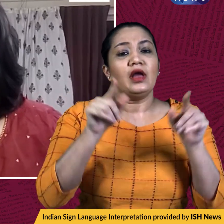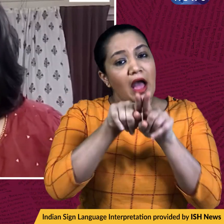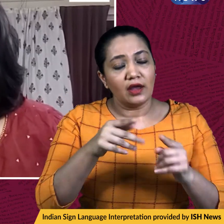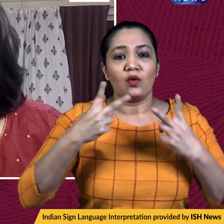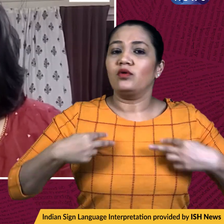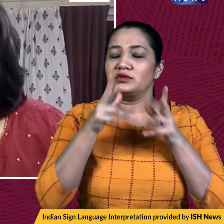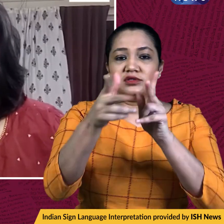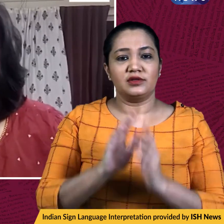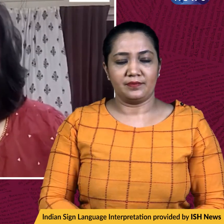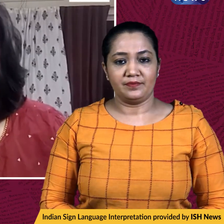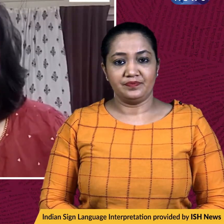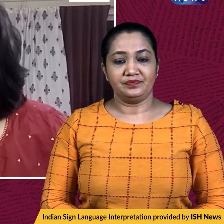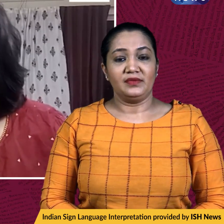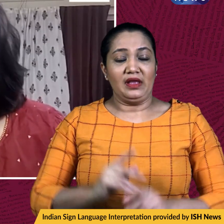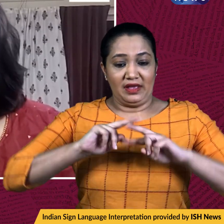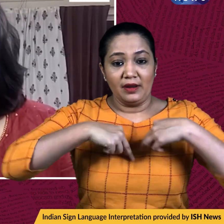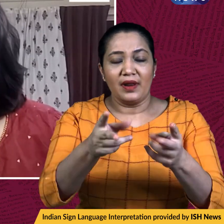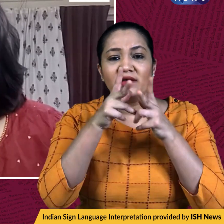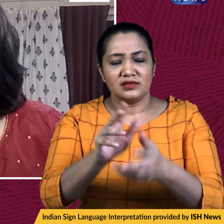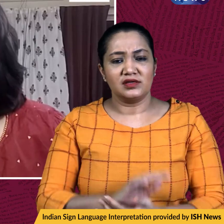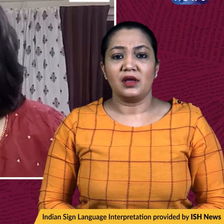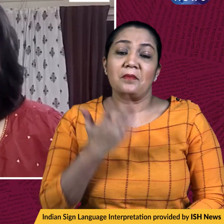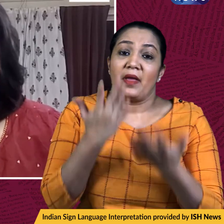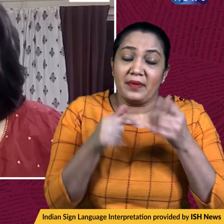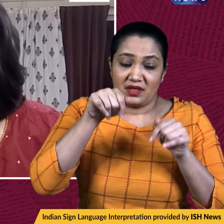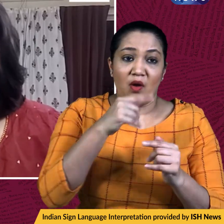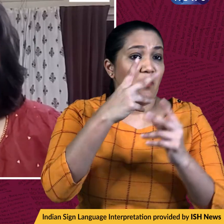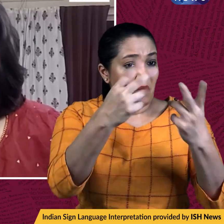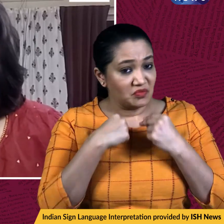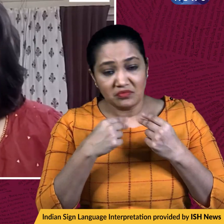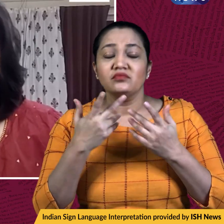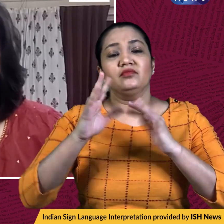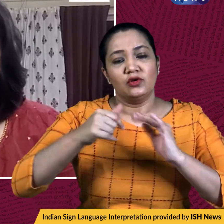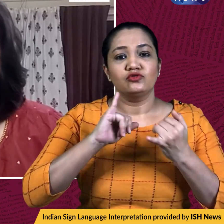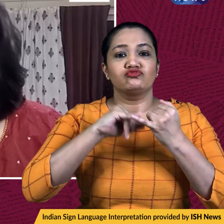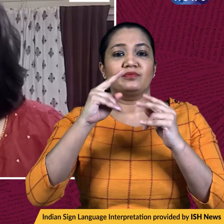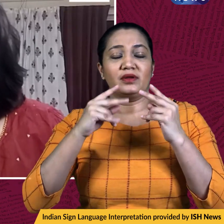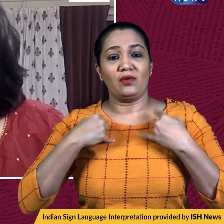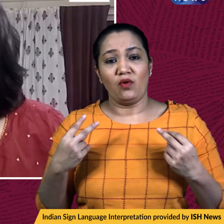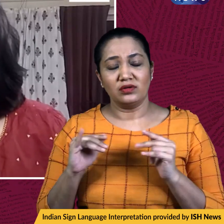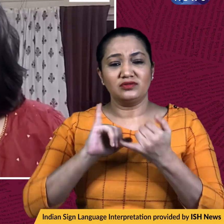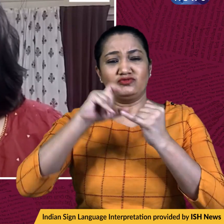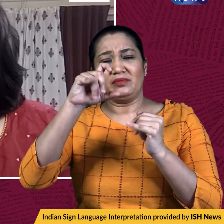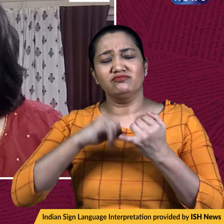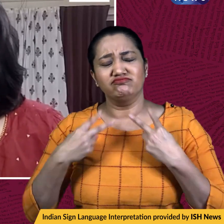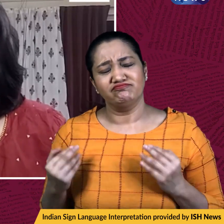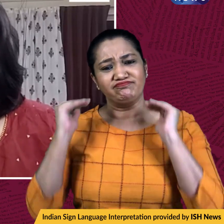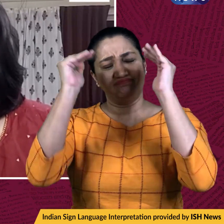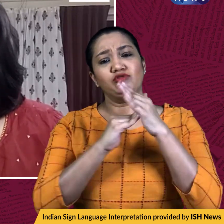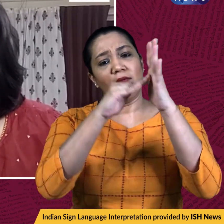verdict, Media One TV has said that it would move an appeal in the Supreme Court. Now, the news channel had